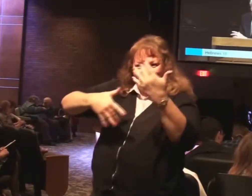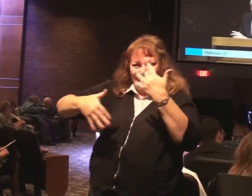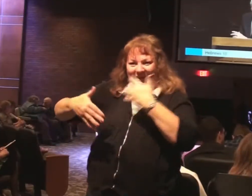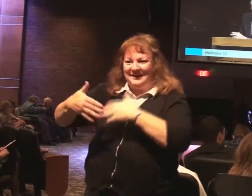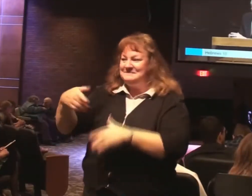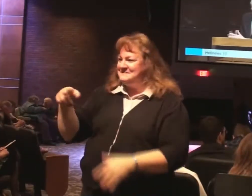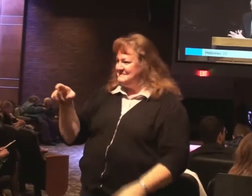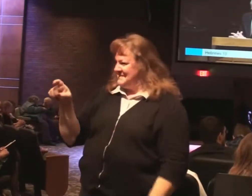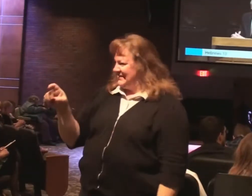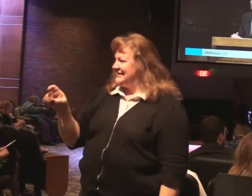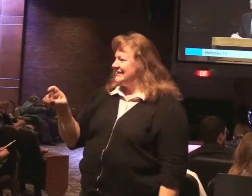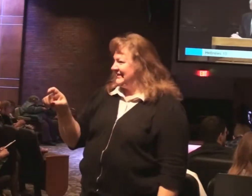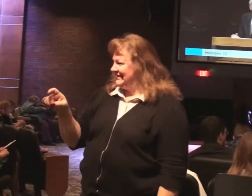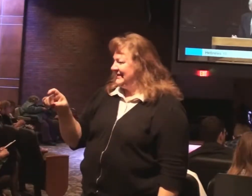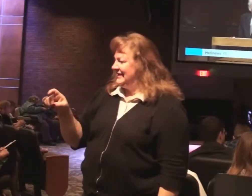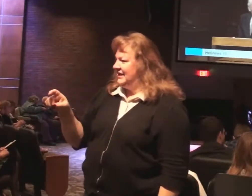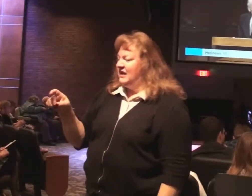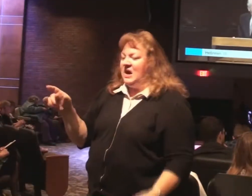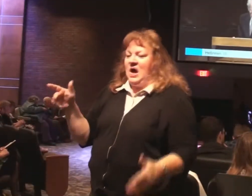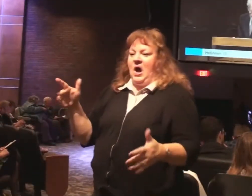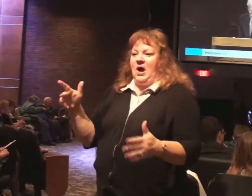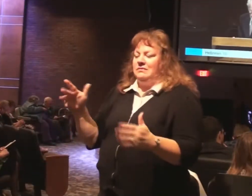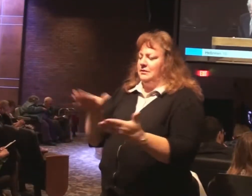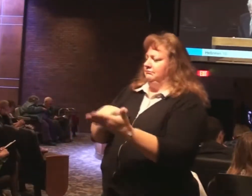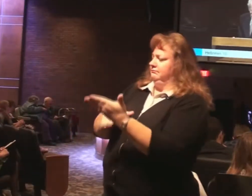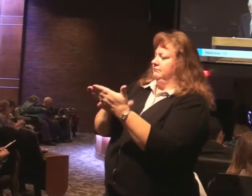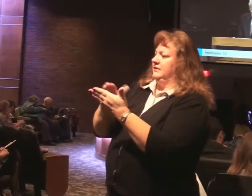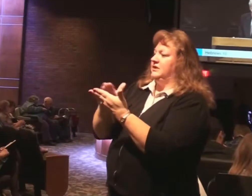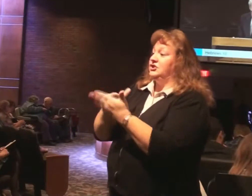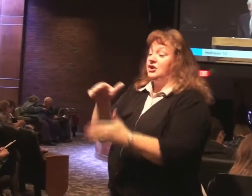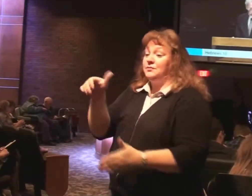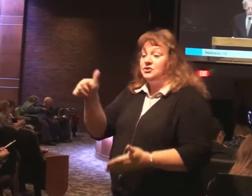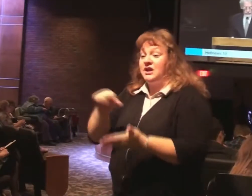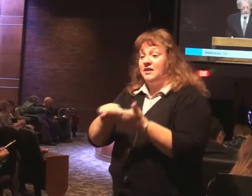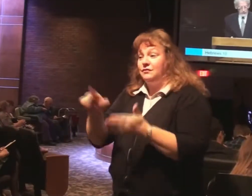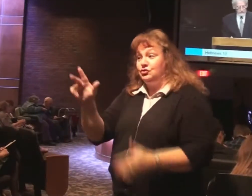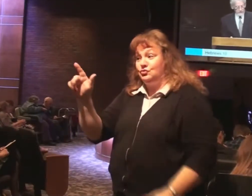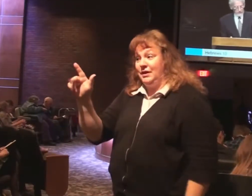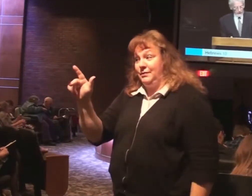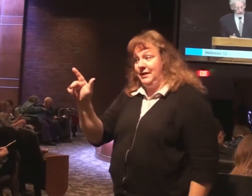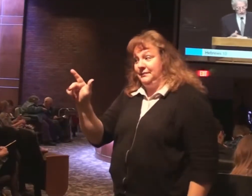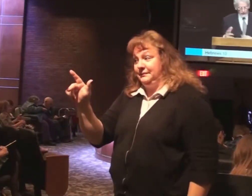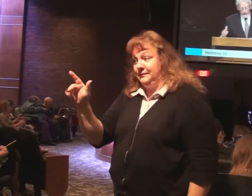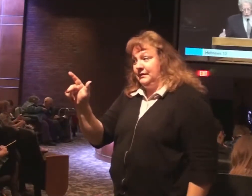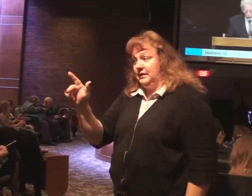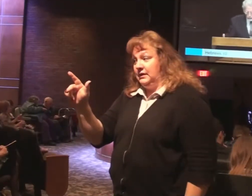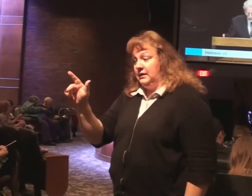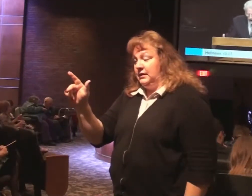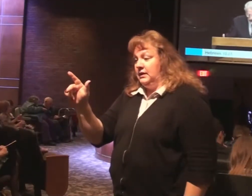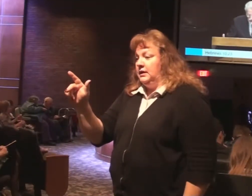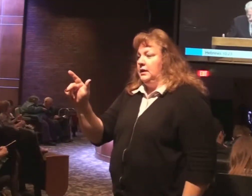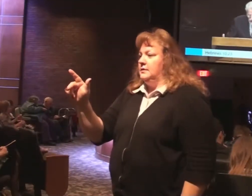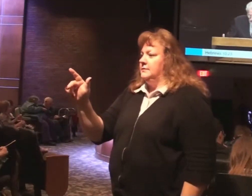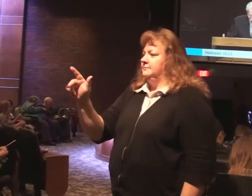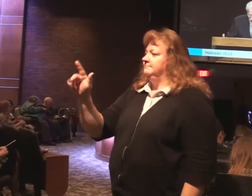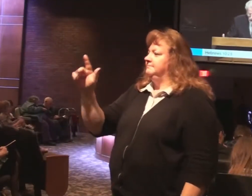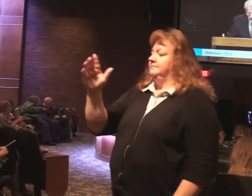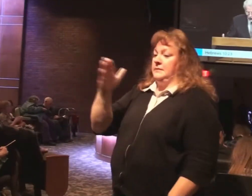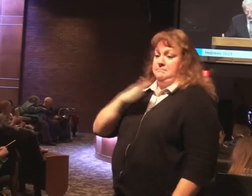And He's already dealt with this in chapter 10 verse 23. Let us hold fast the confession of our